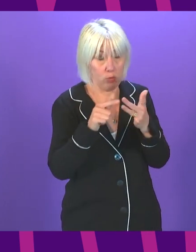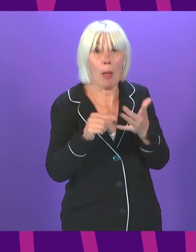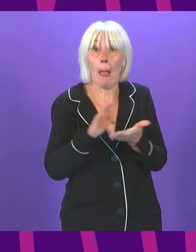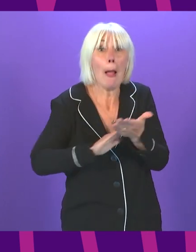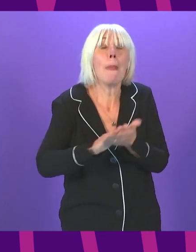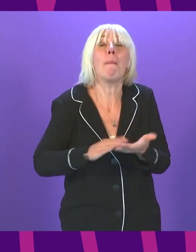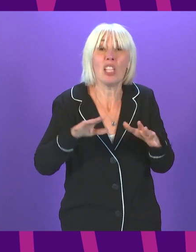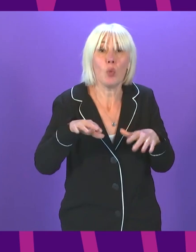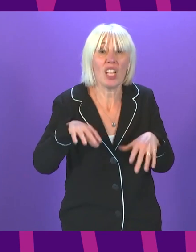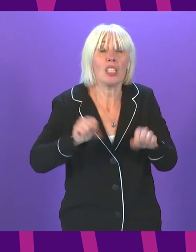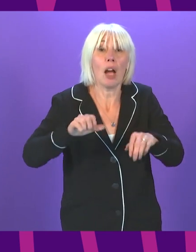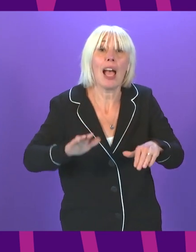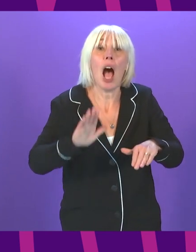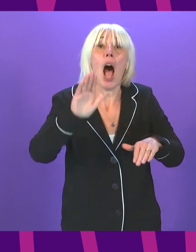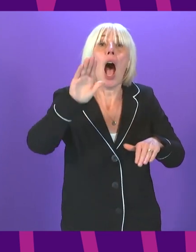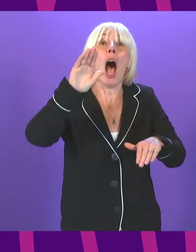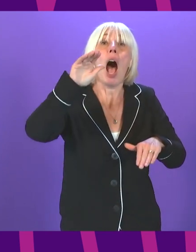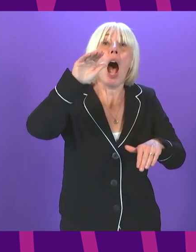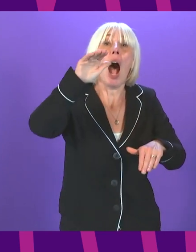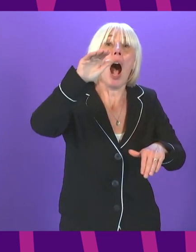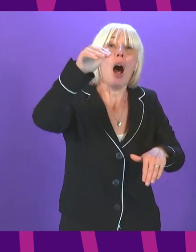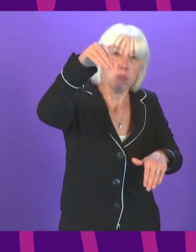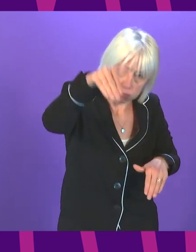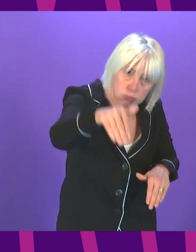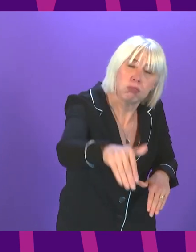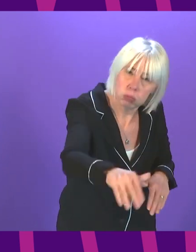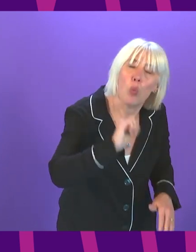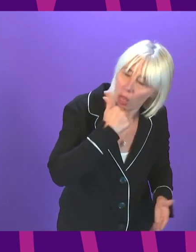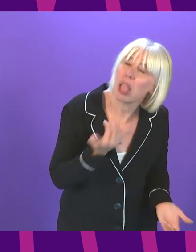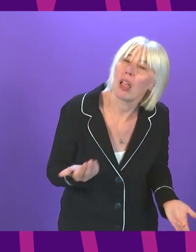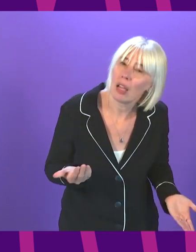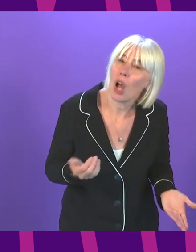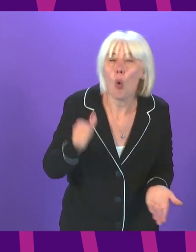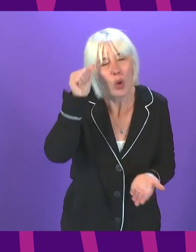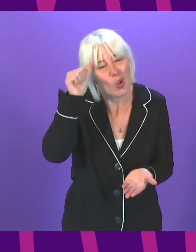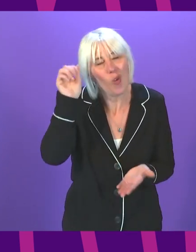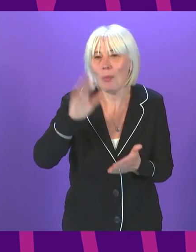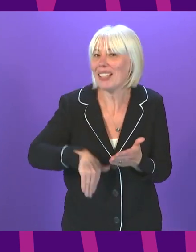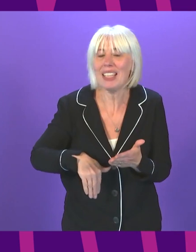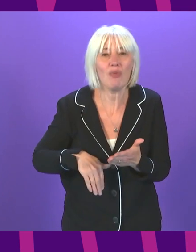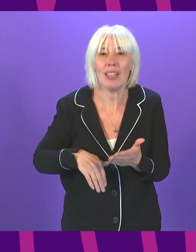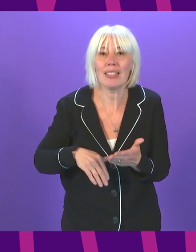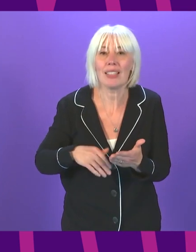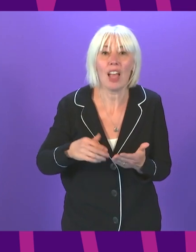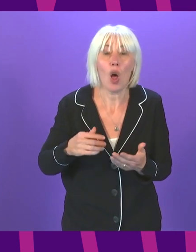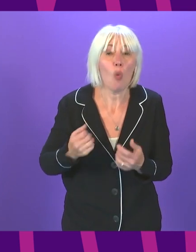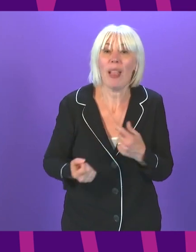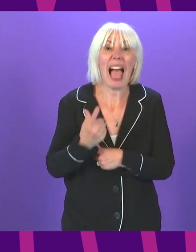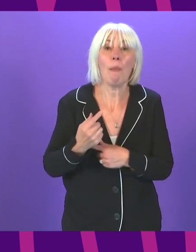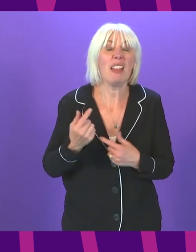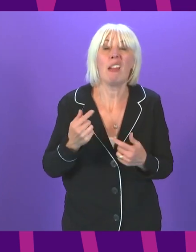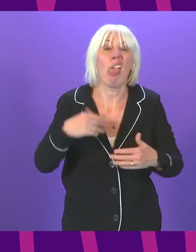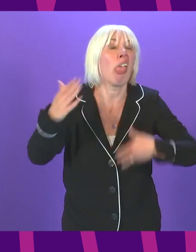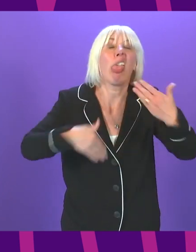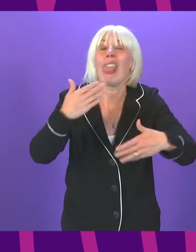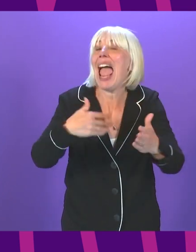We can start to see cases level off and come down. it, and again we know this from experience, it will not happen by itself. It will only happen because